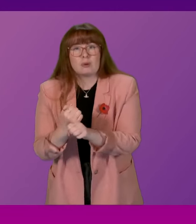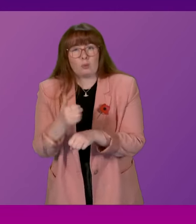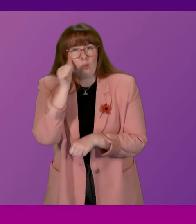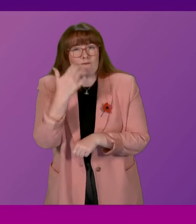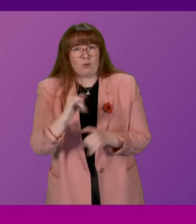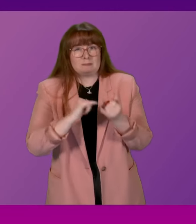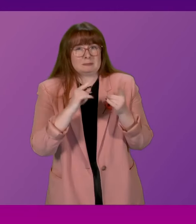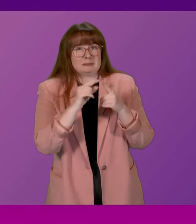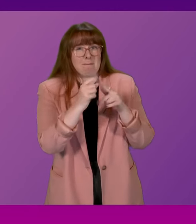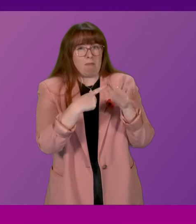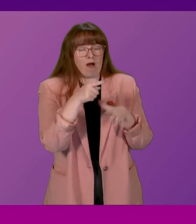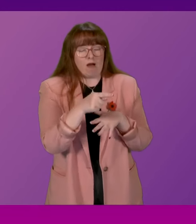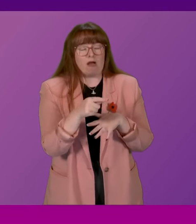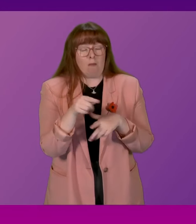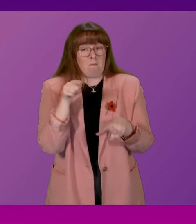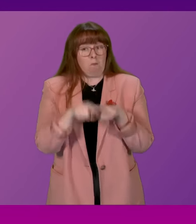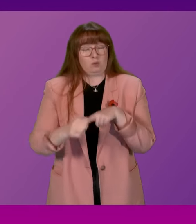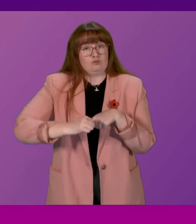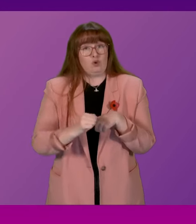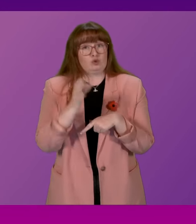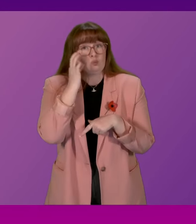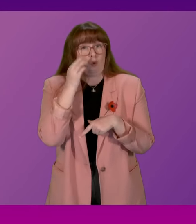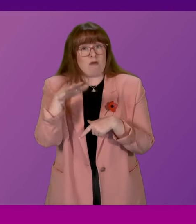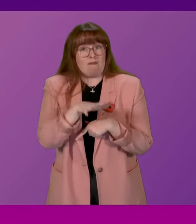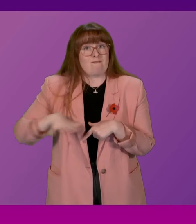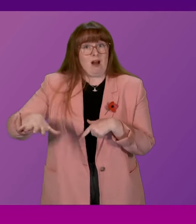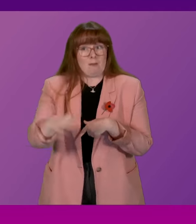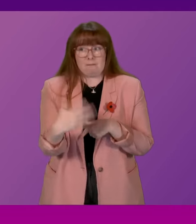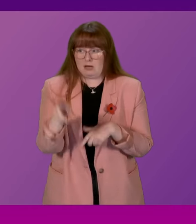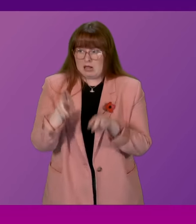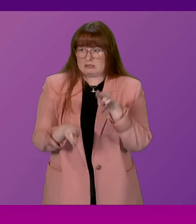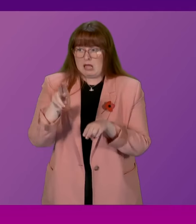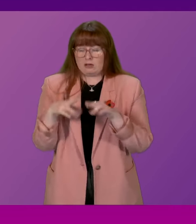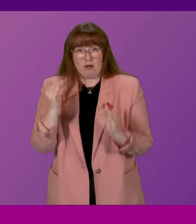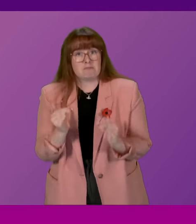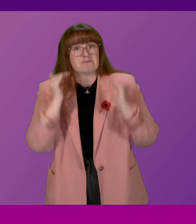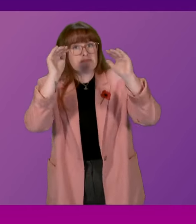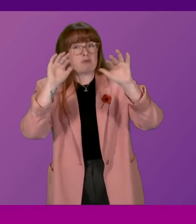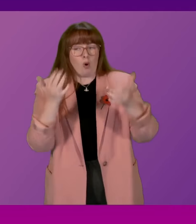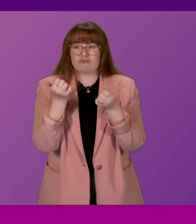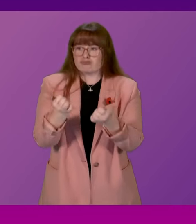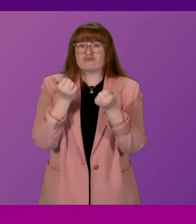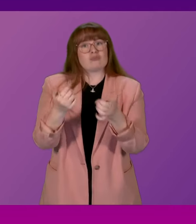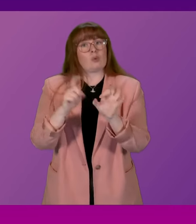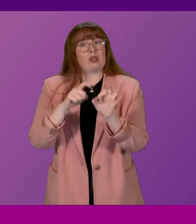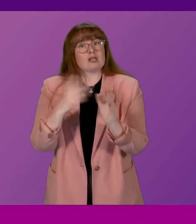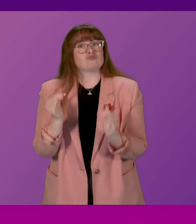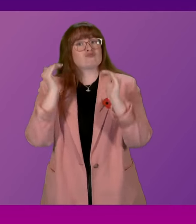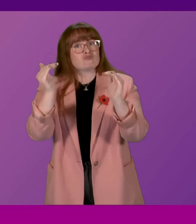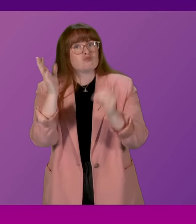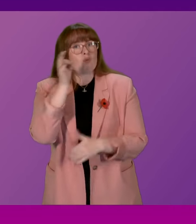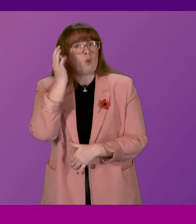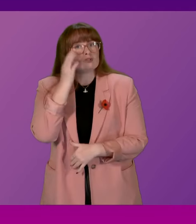that 87% of Scotland's entire water environment is assessed as having either a high or good classification for